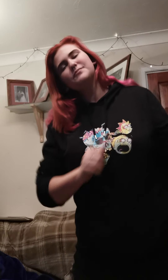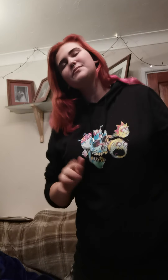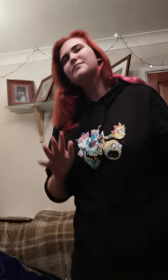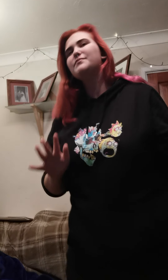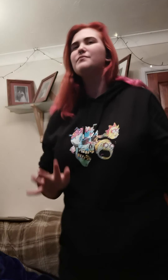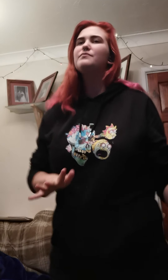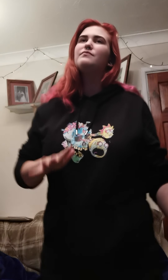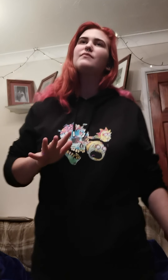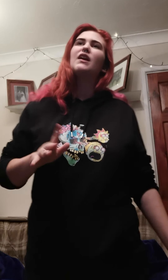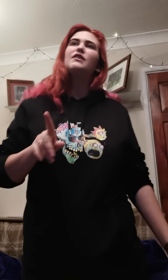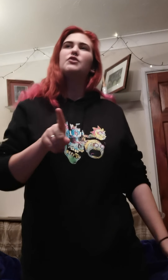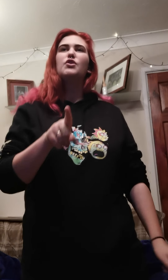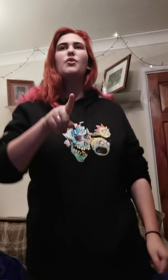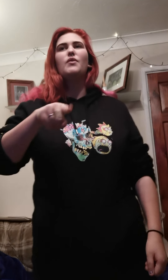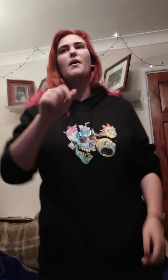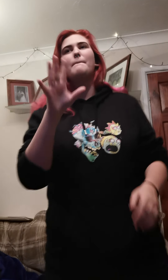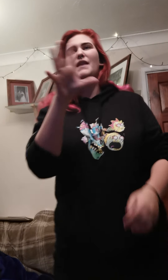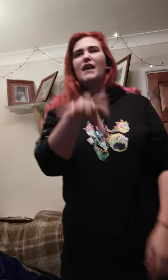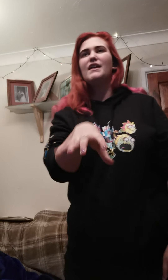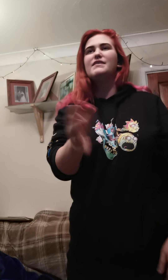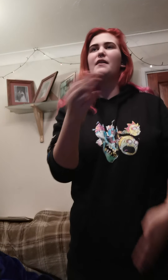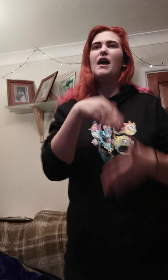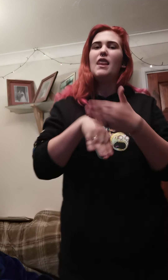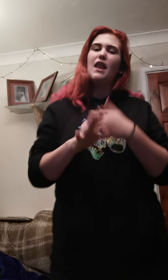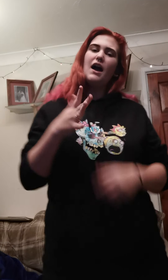And if you live my life